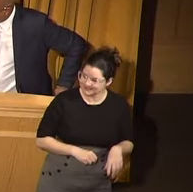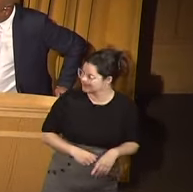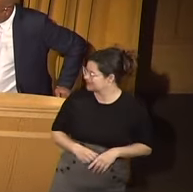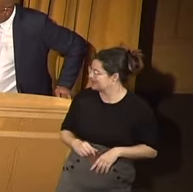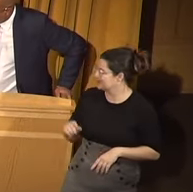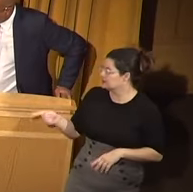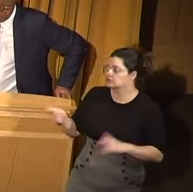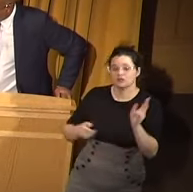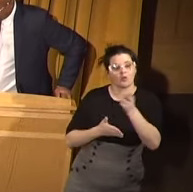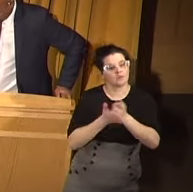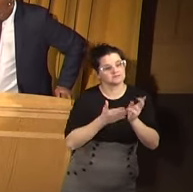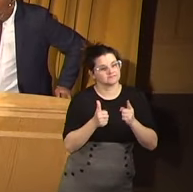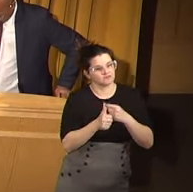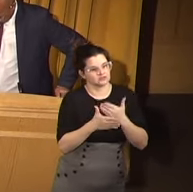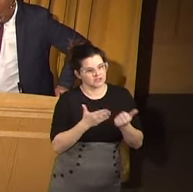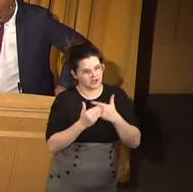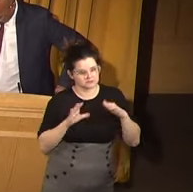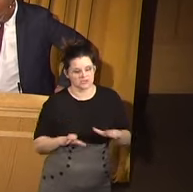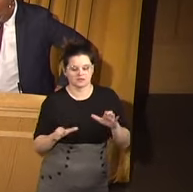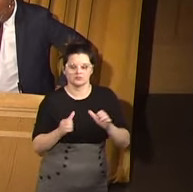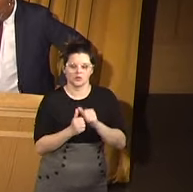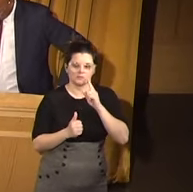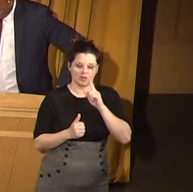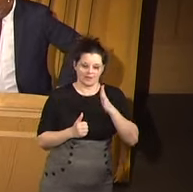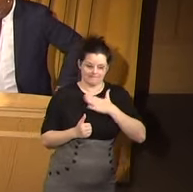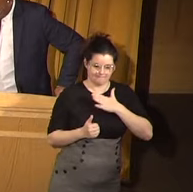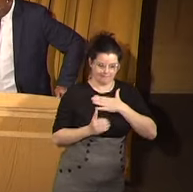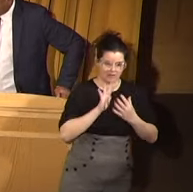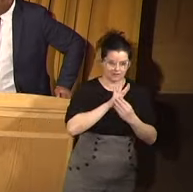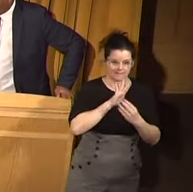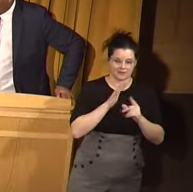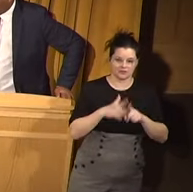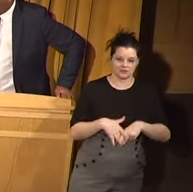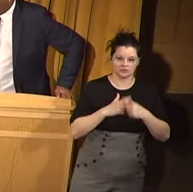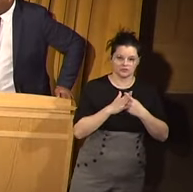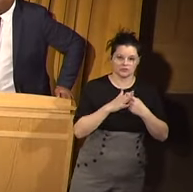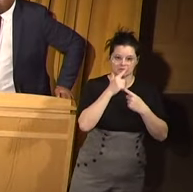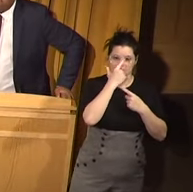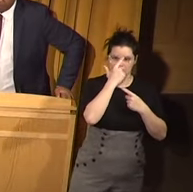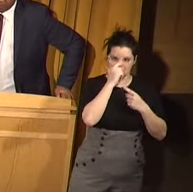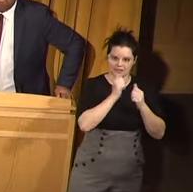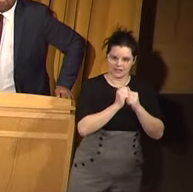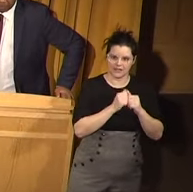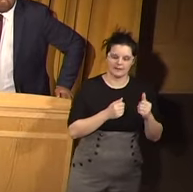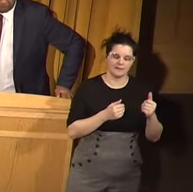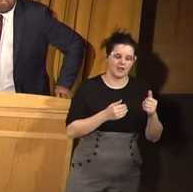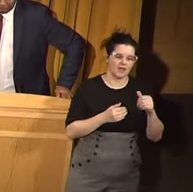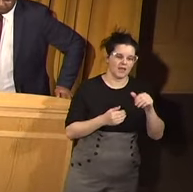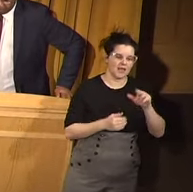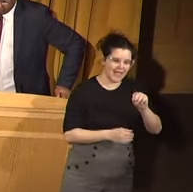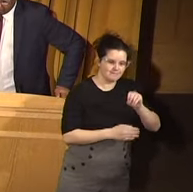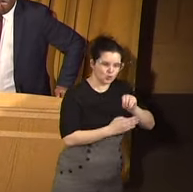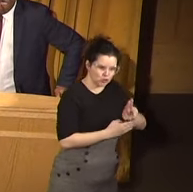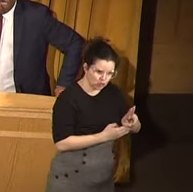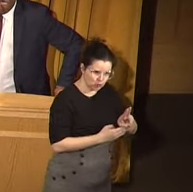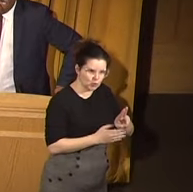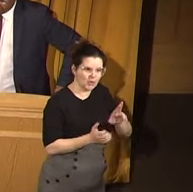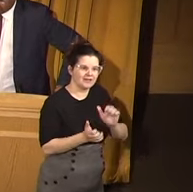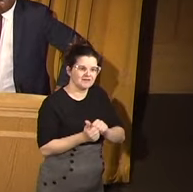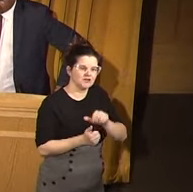So honestly, the first thing I did was pull up my copy of the original federal mediation agreement back in 2003